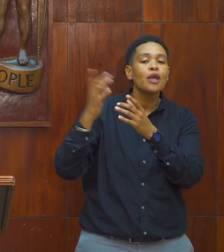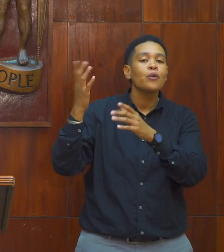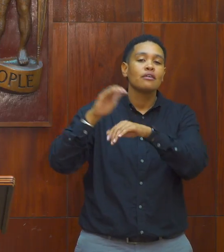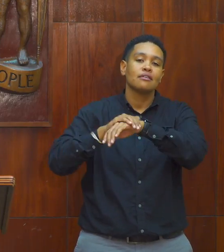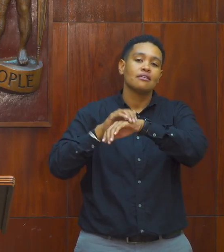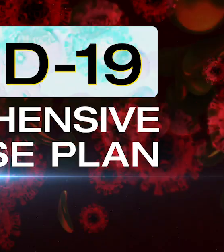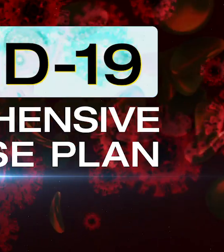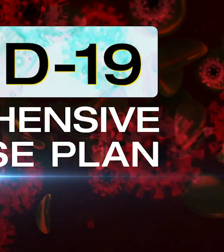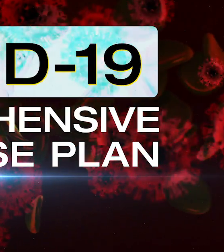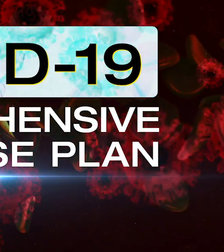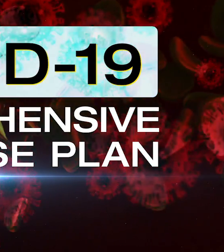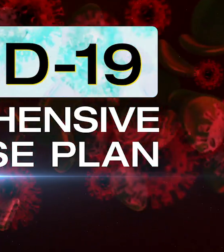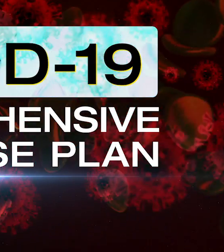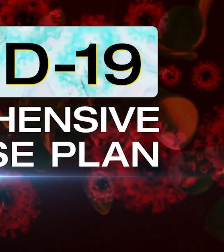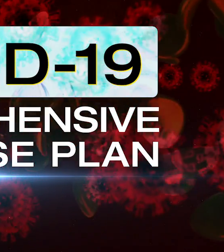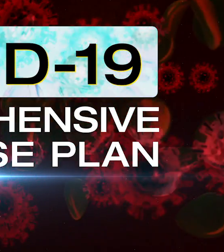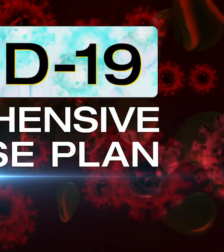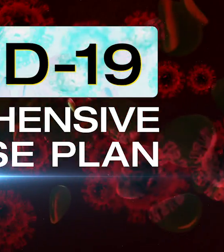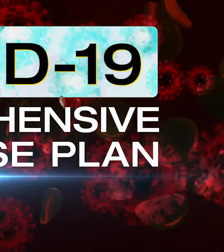United Kingdom.